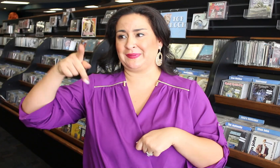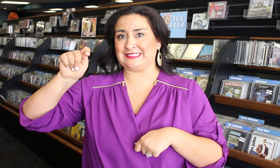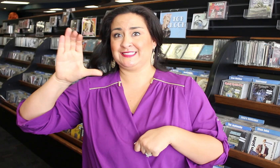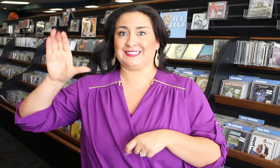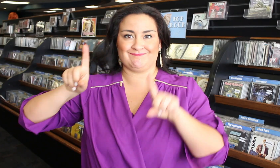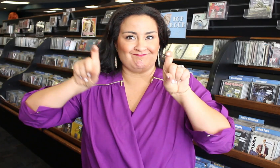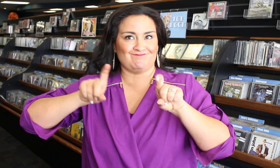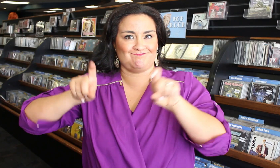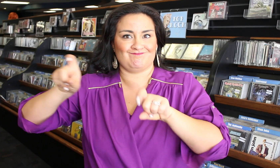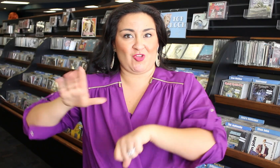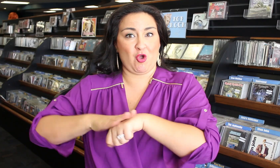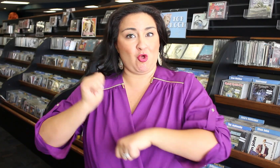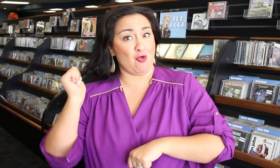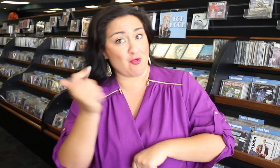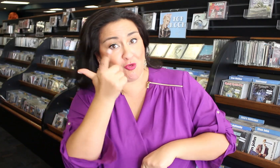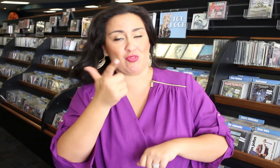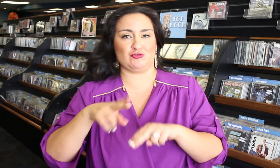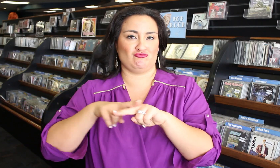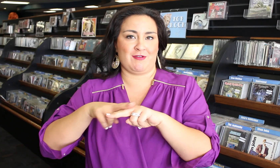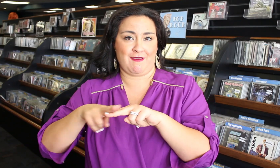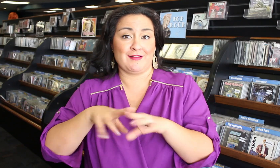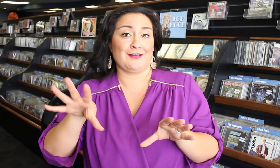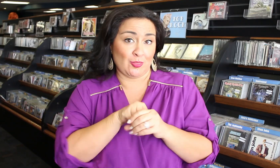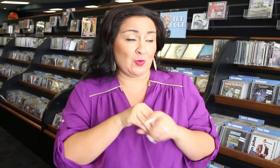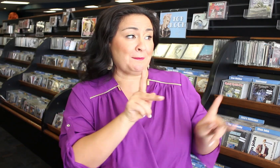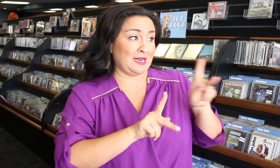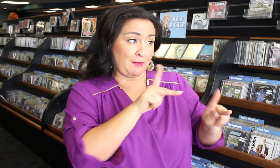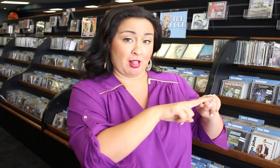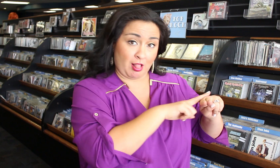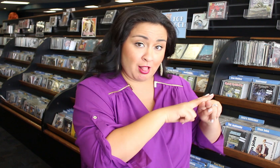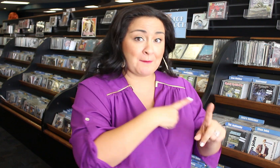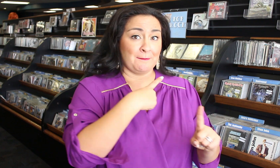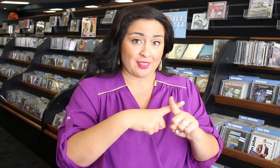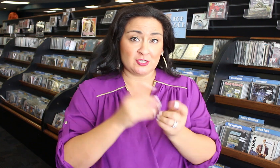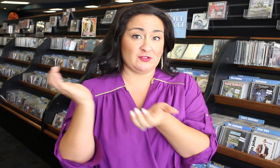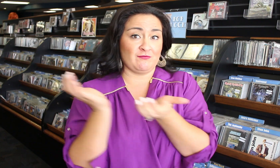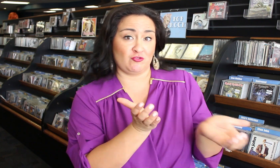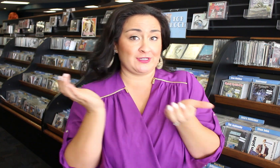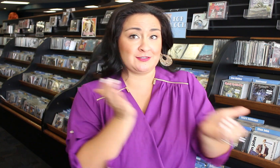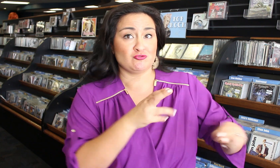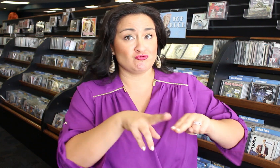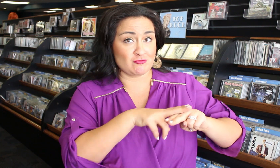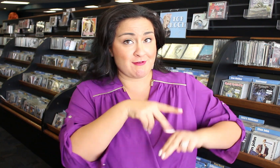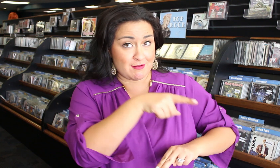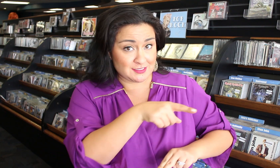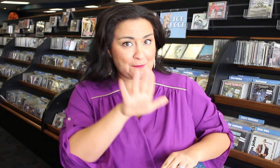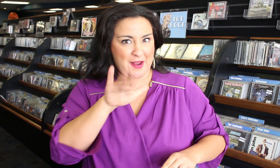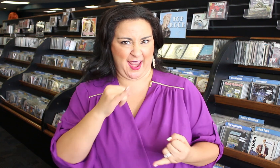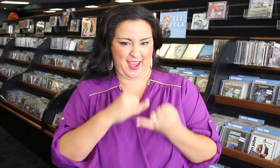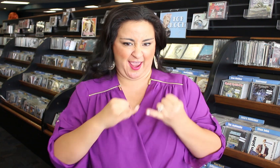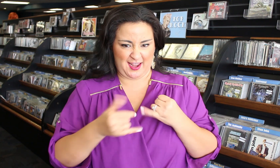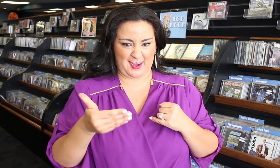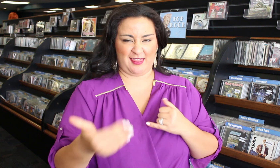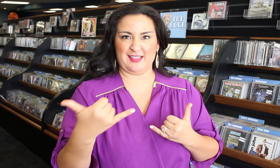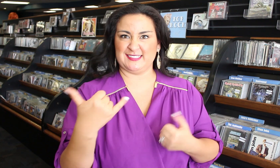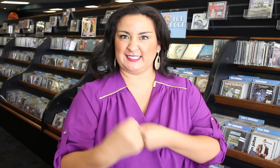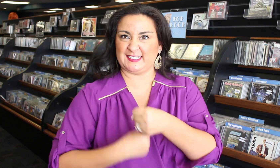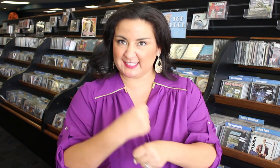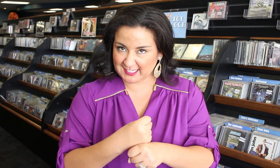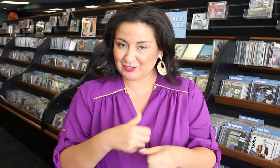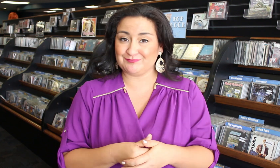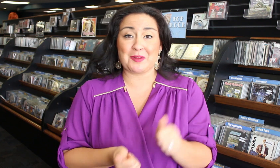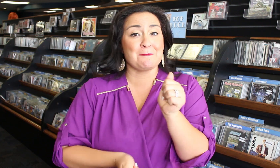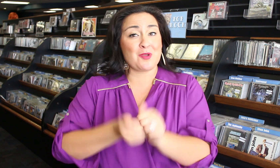requires that operational PTC systems are on all passenger and freight trains by the end of this year.